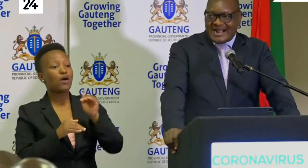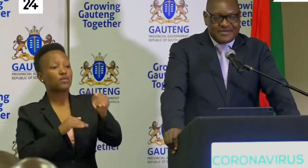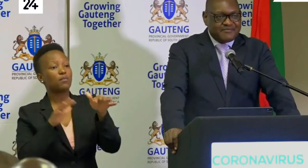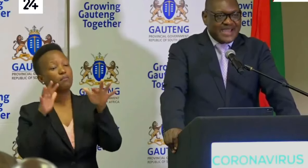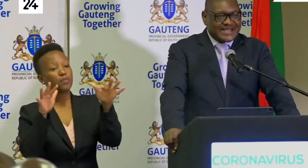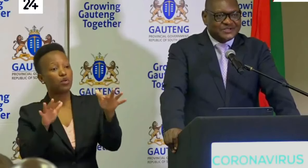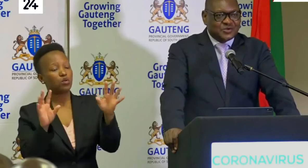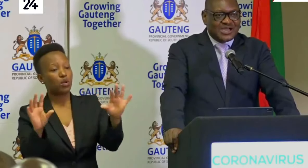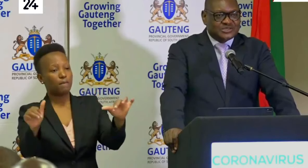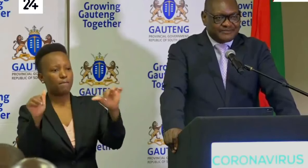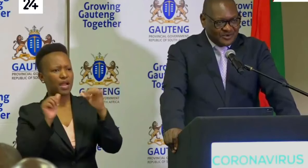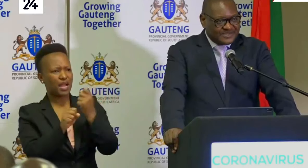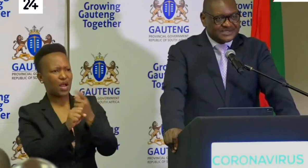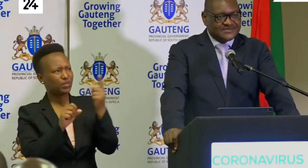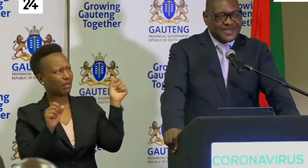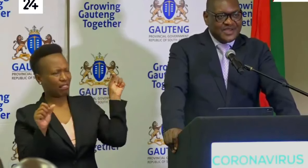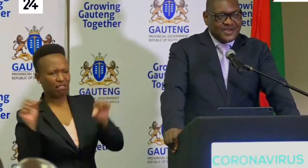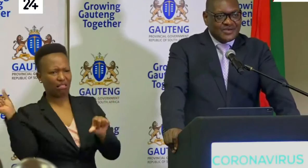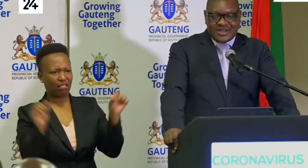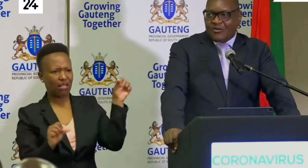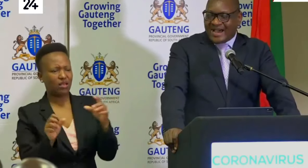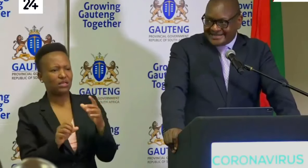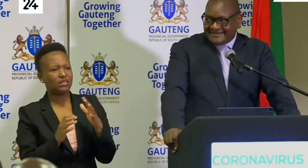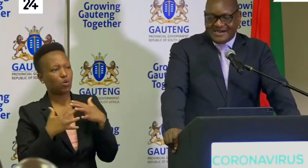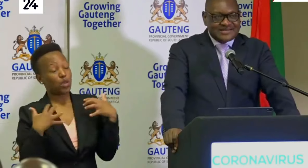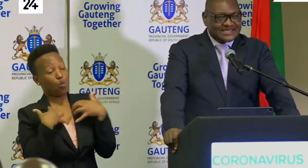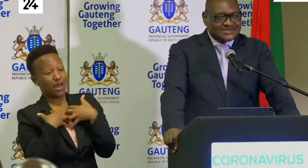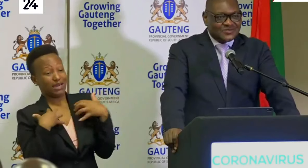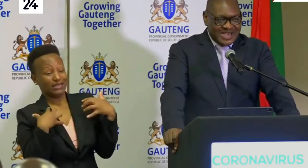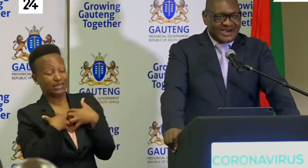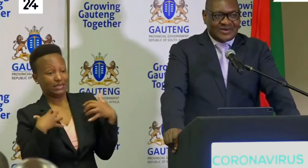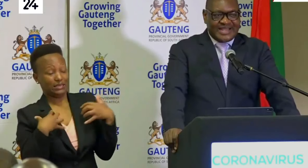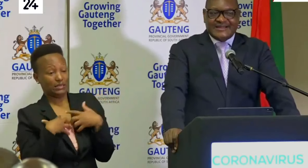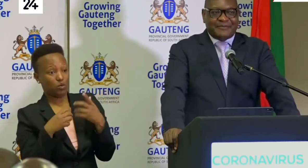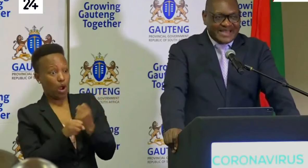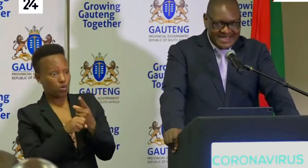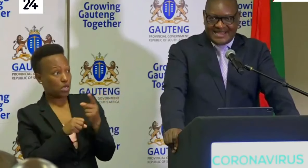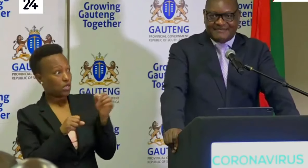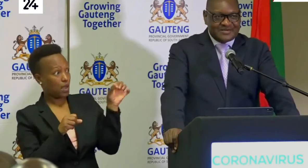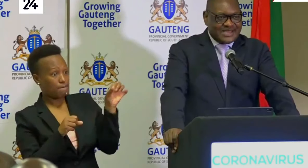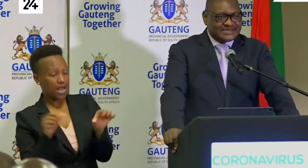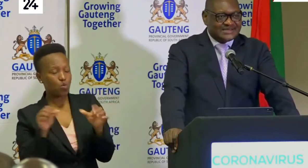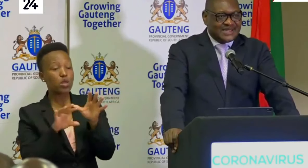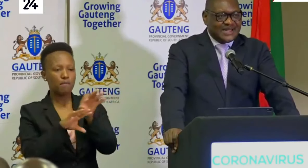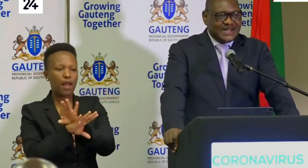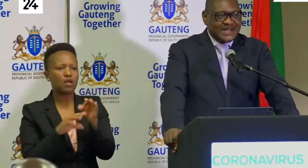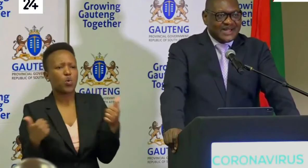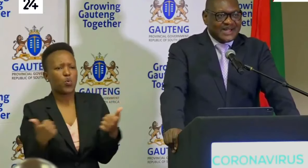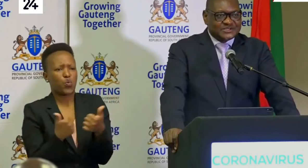to be coming back into Houten province. We are worried about that, we are already planning about that,